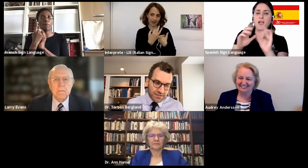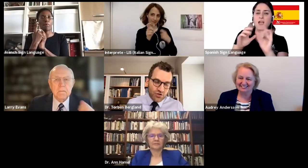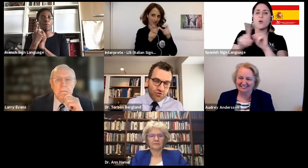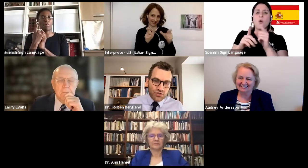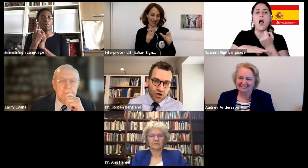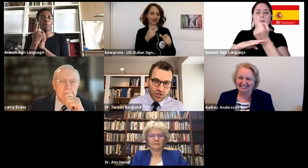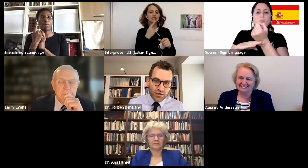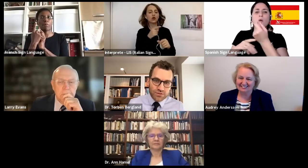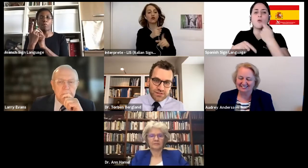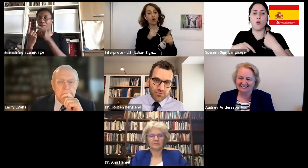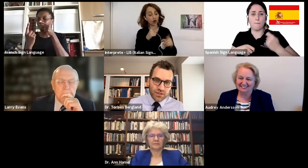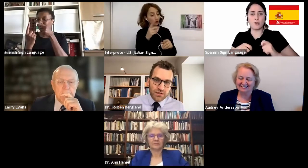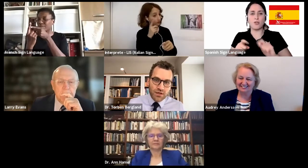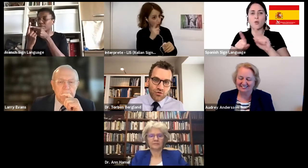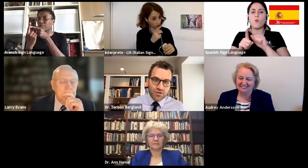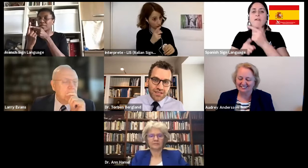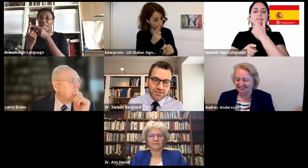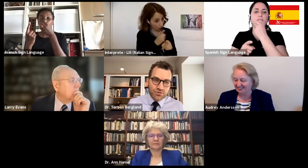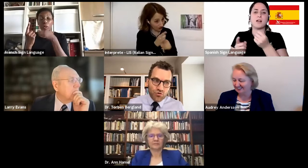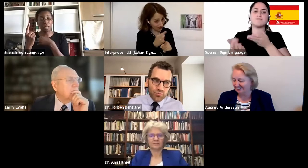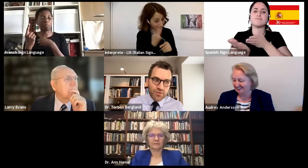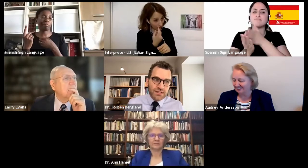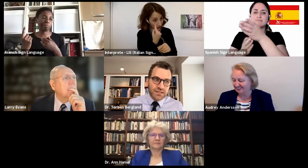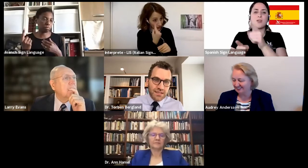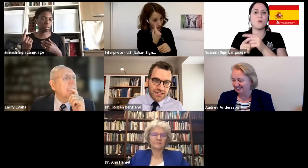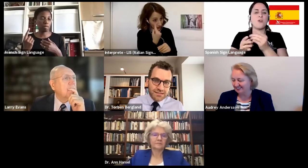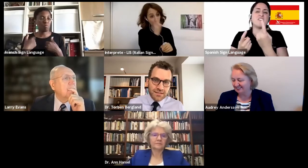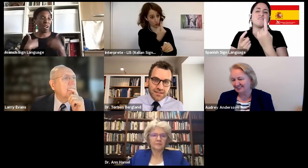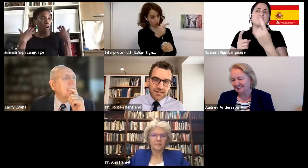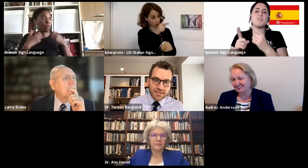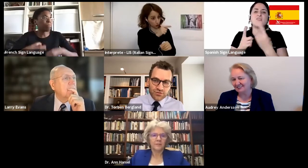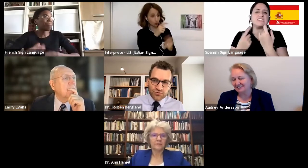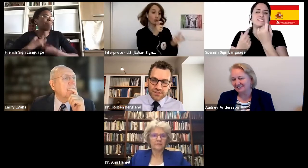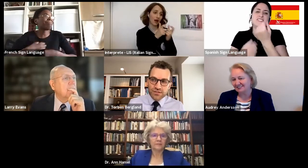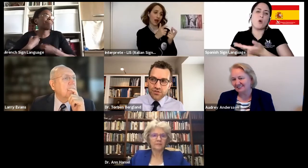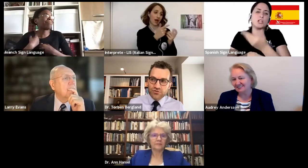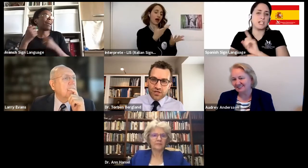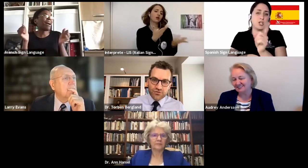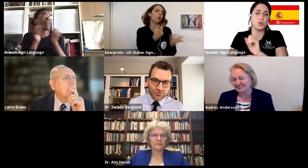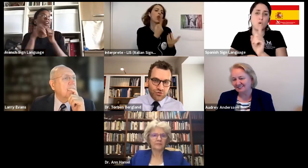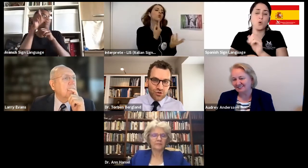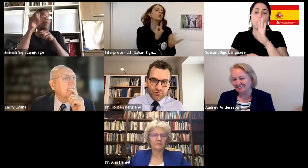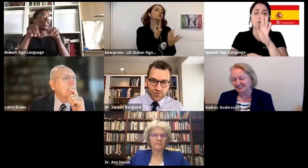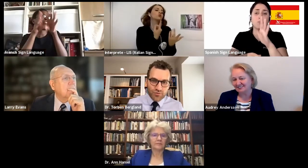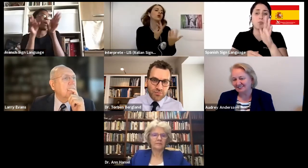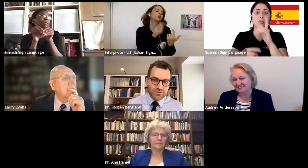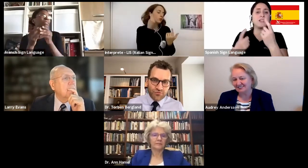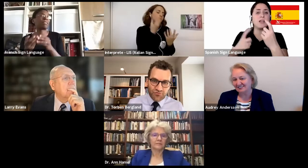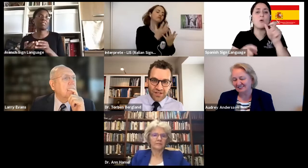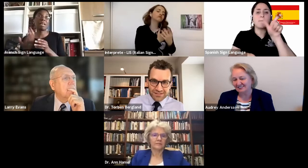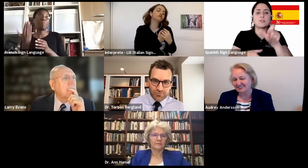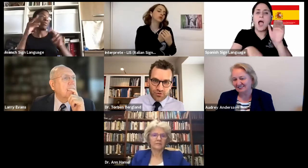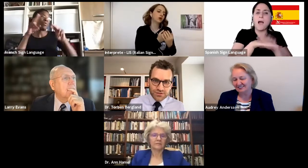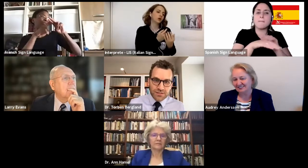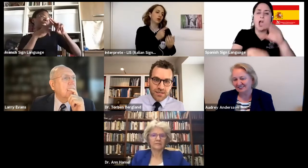process of talking with someone who is open, listening, interested, not trying to solve all the problems